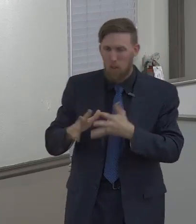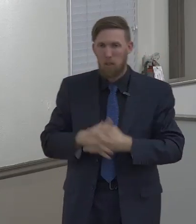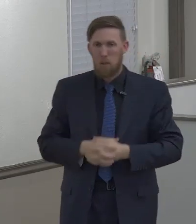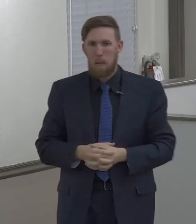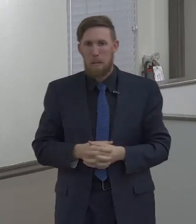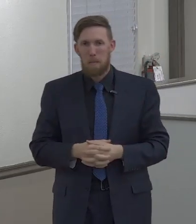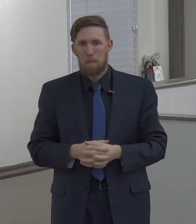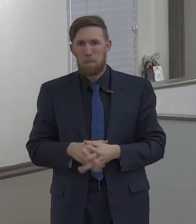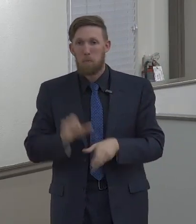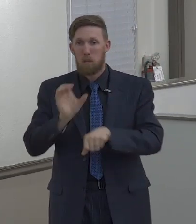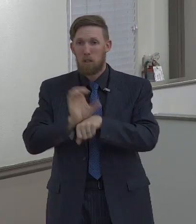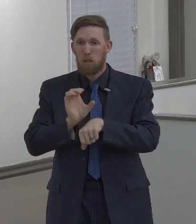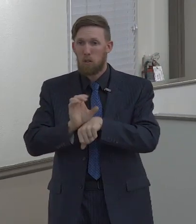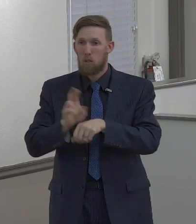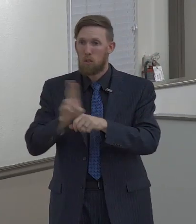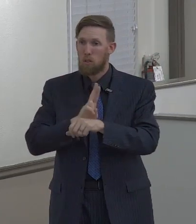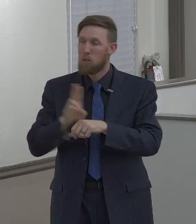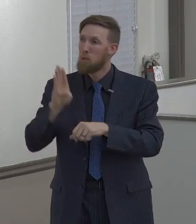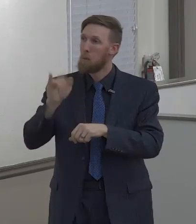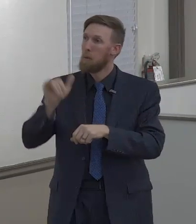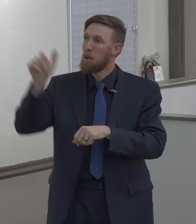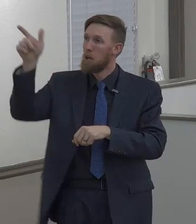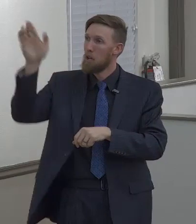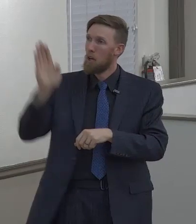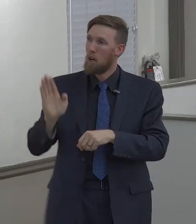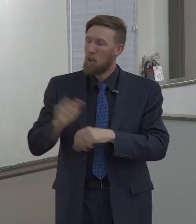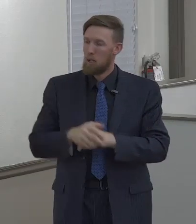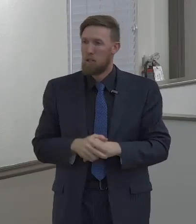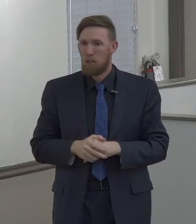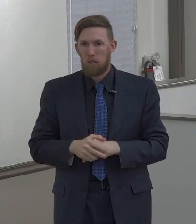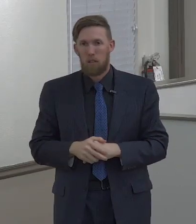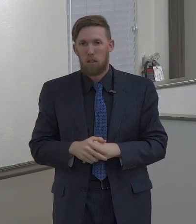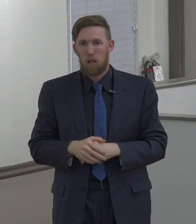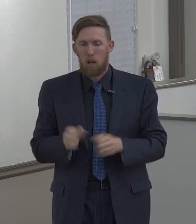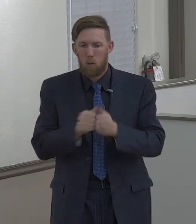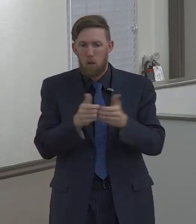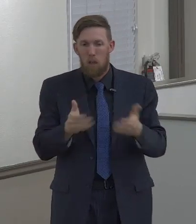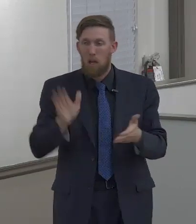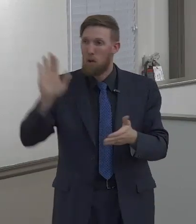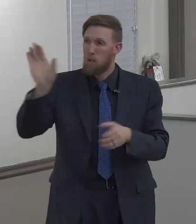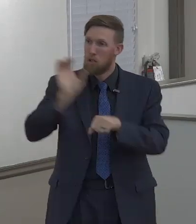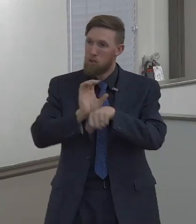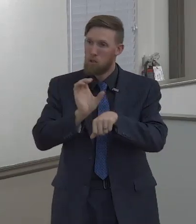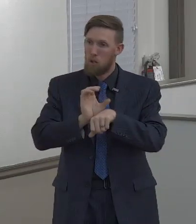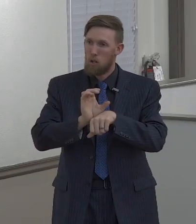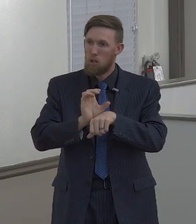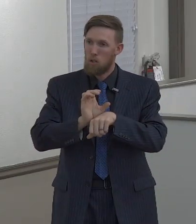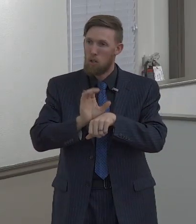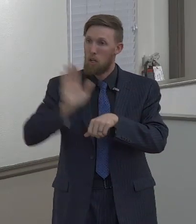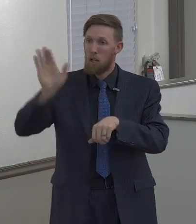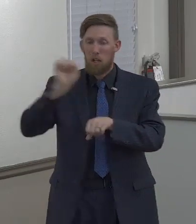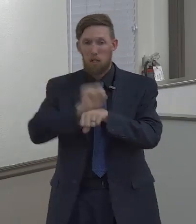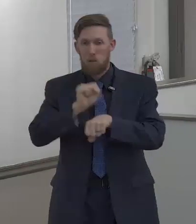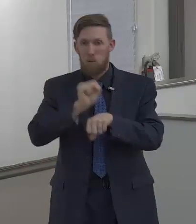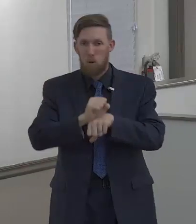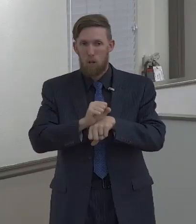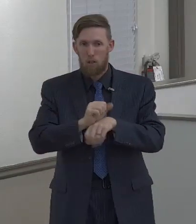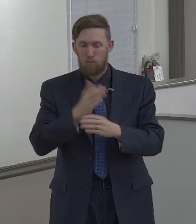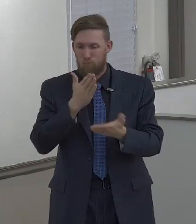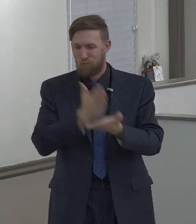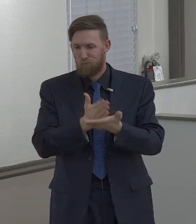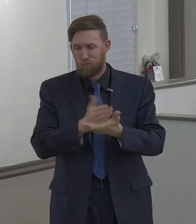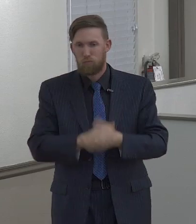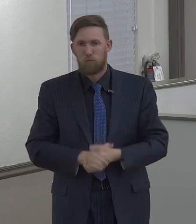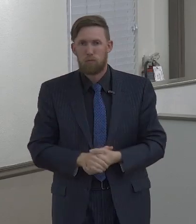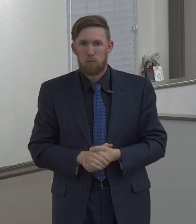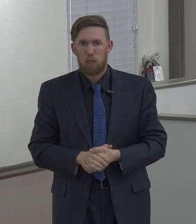down. The church is the instrument of God. And without the church, the work of God doesn't get done.